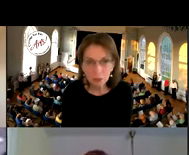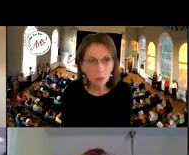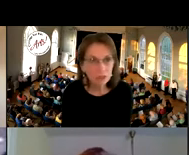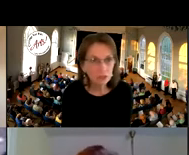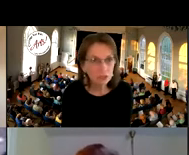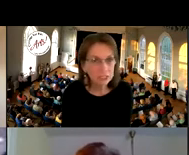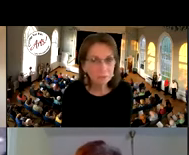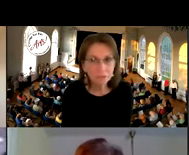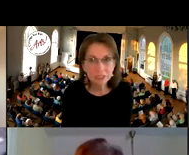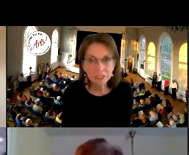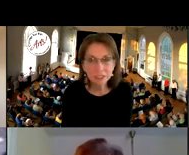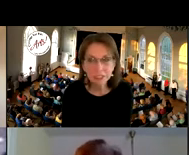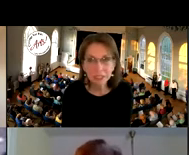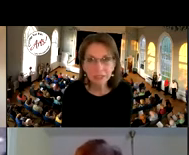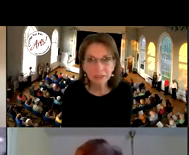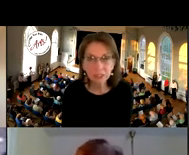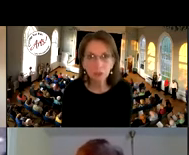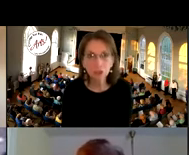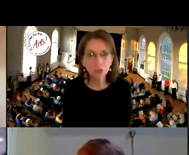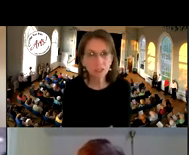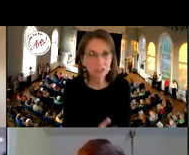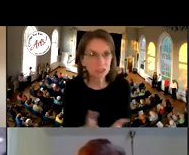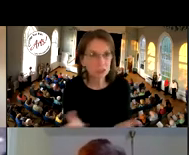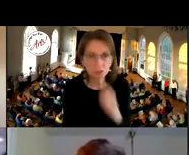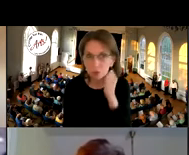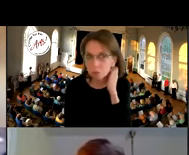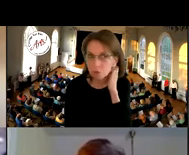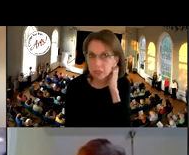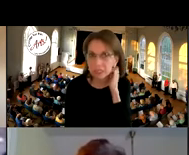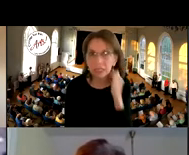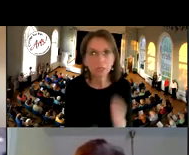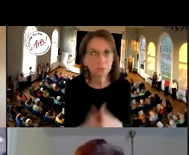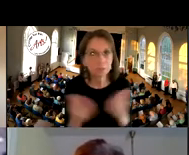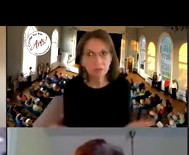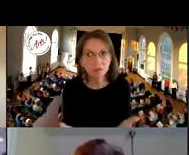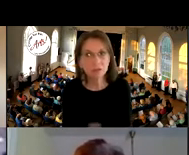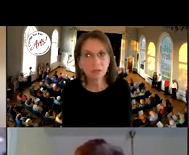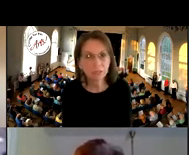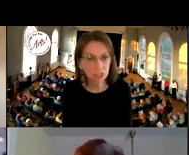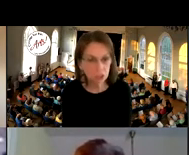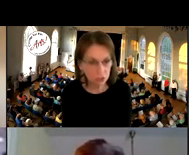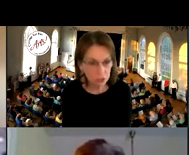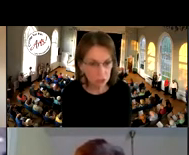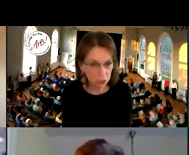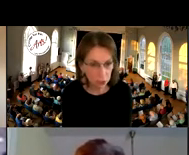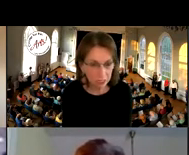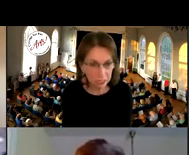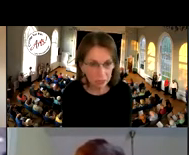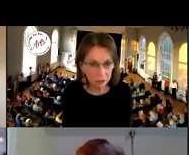been wonderful um diana lee would you like to or marie um introduce the q a or